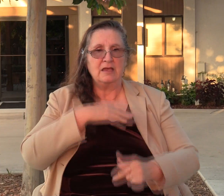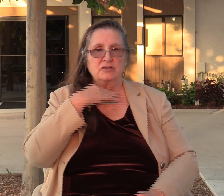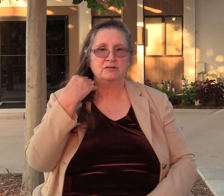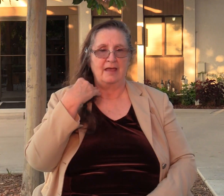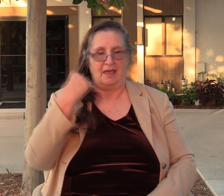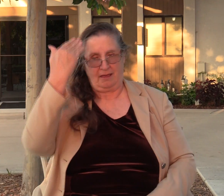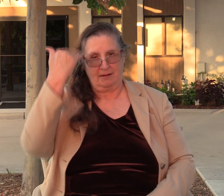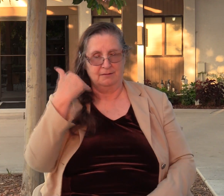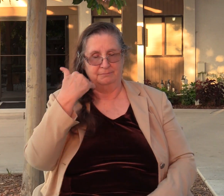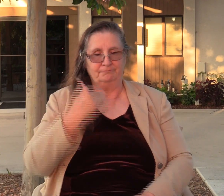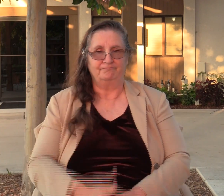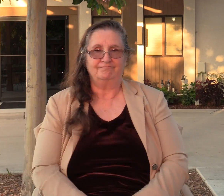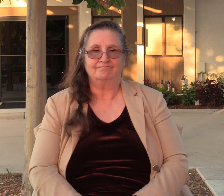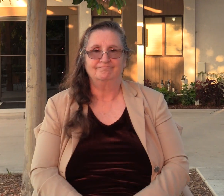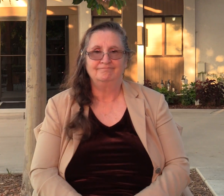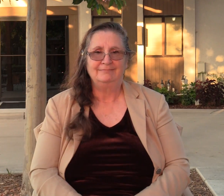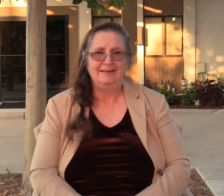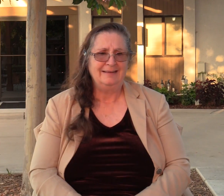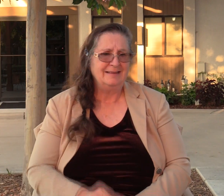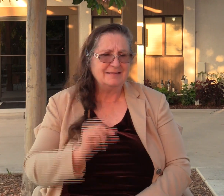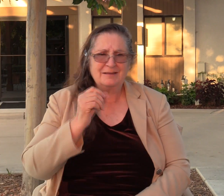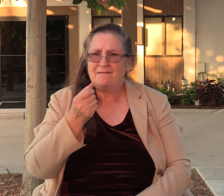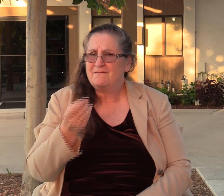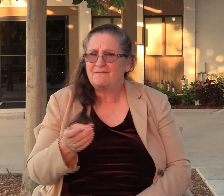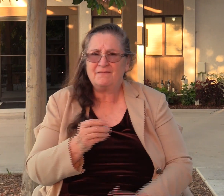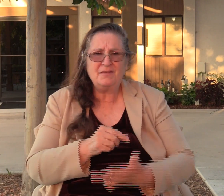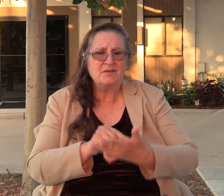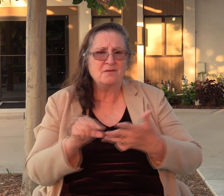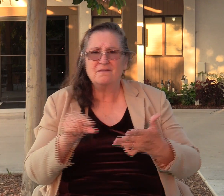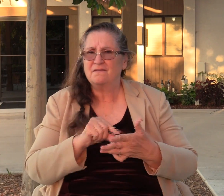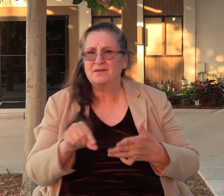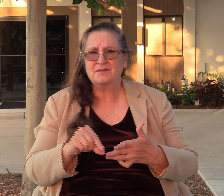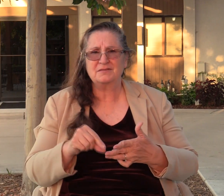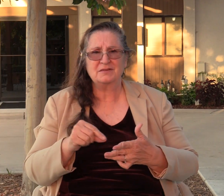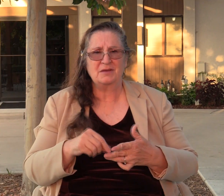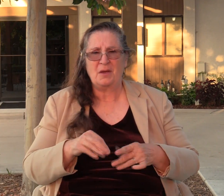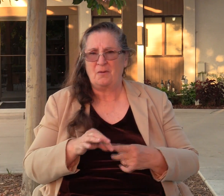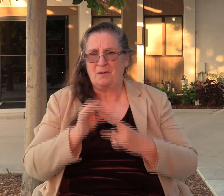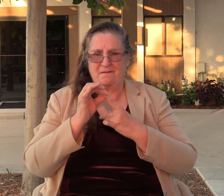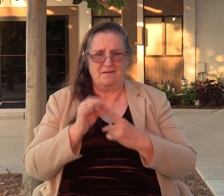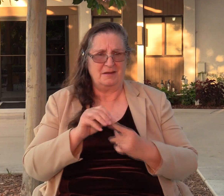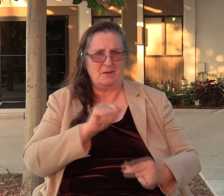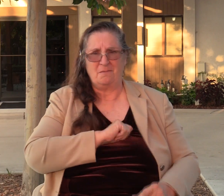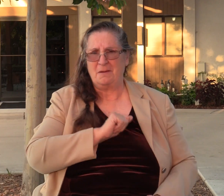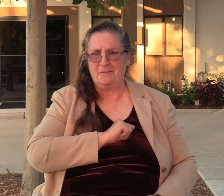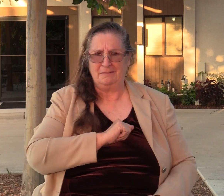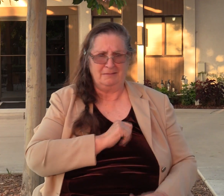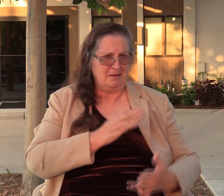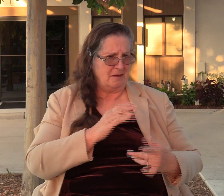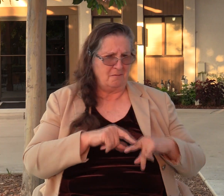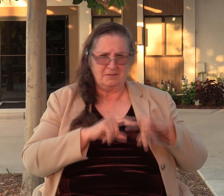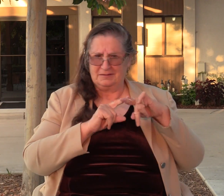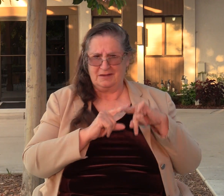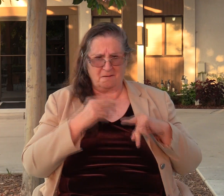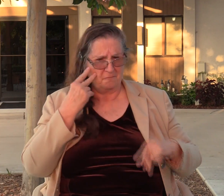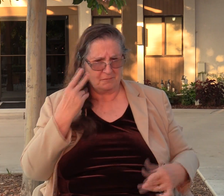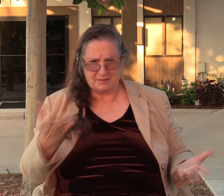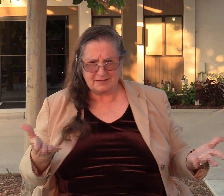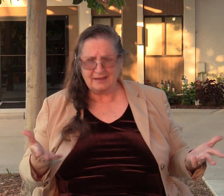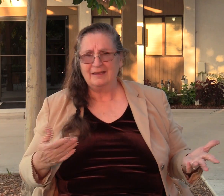And so, just in this little few verses that we've learned about Abimelech, I mean, we stop and we look at what we've seen. First, we know that he's an evil man,